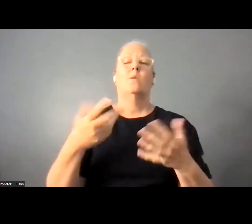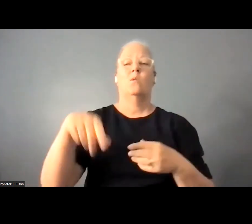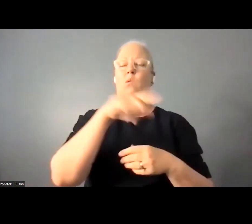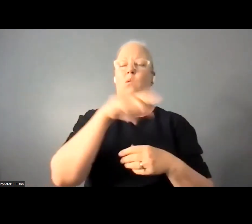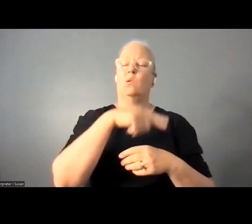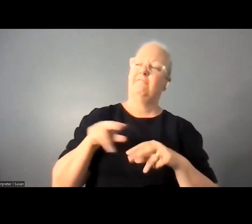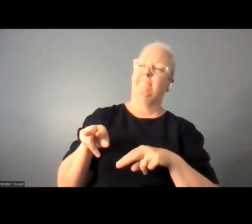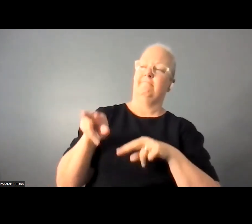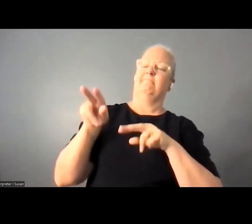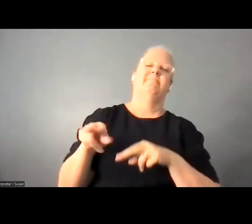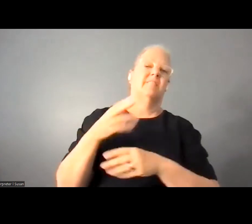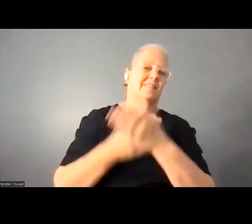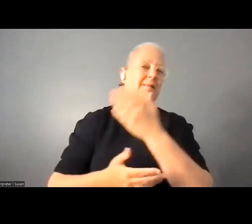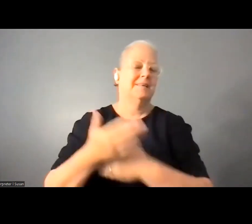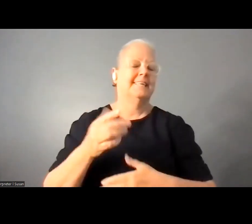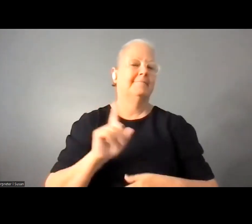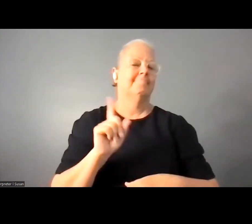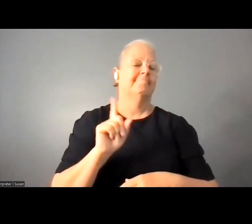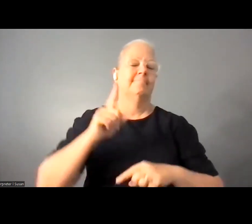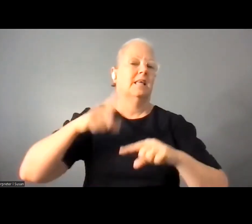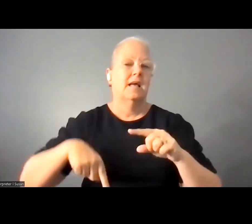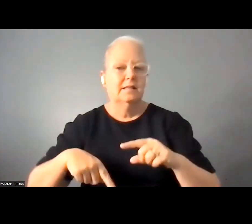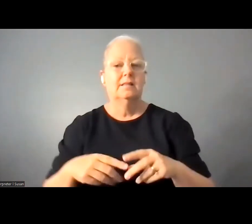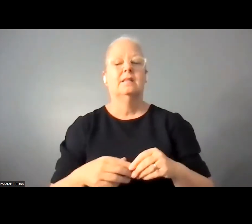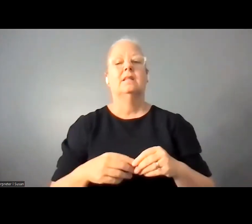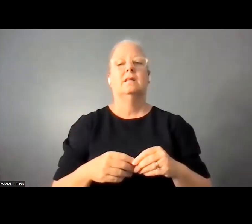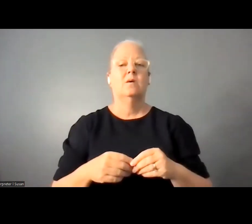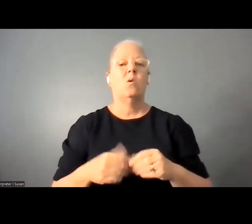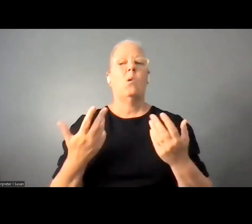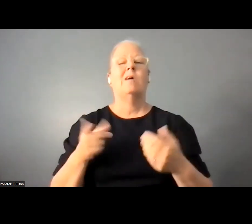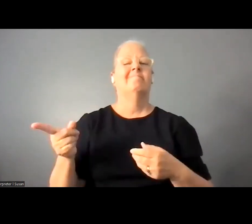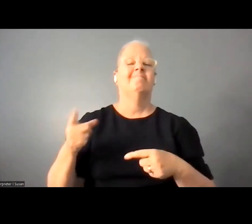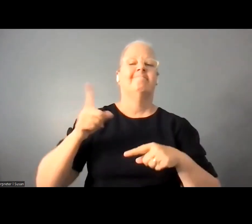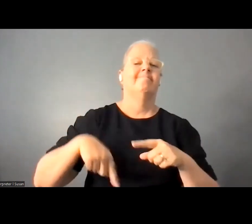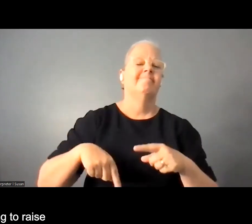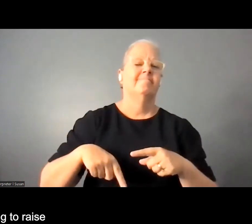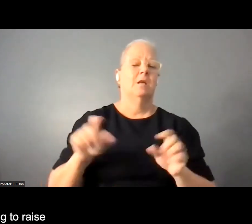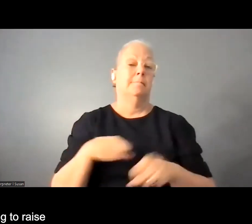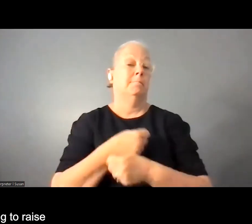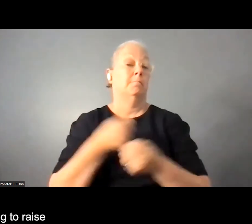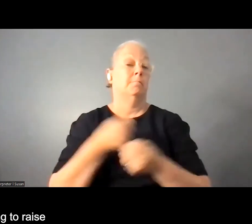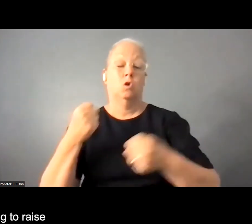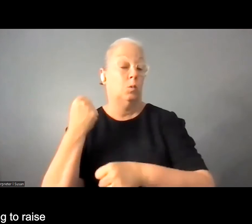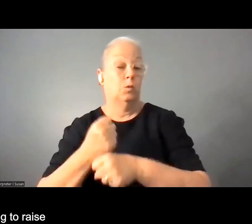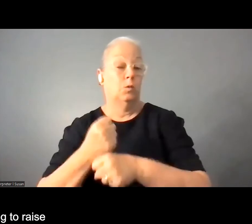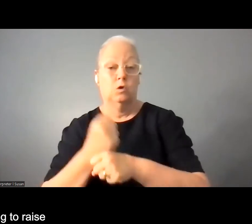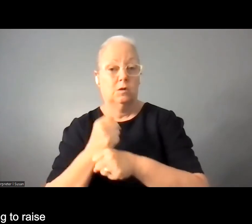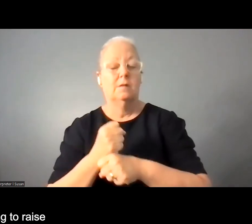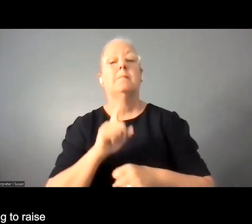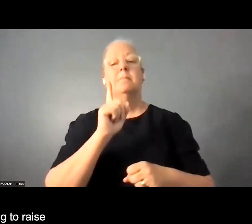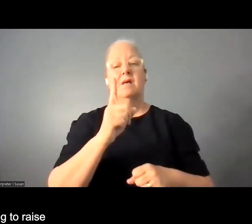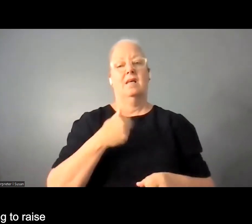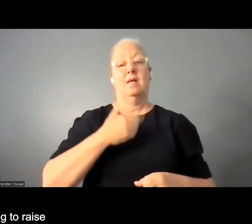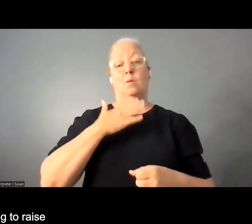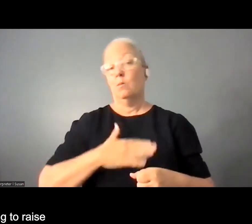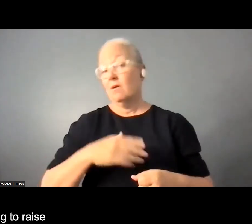terms of um you know relating to uh ability to perform right so there's a lot of ableism here but the main thing i would like to raise here today